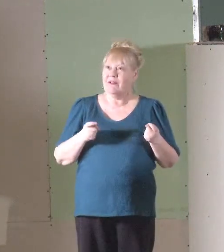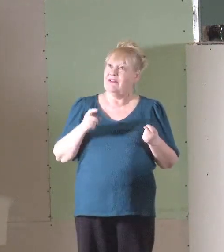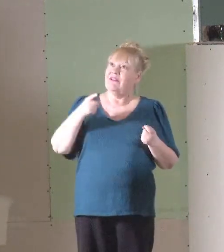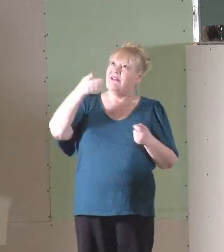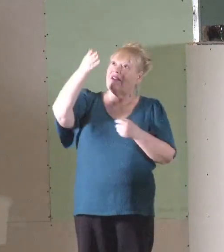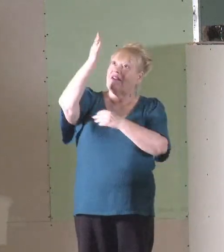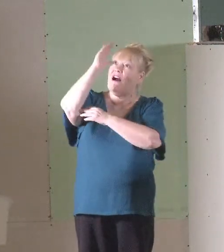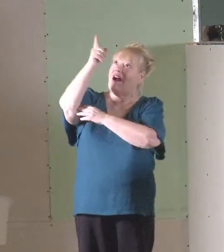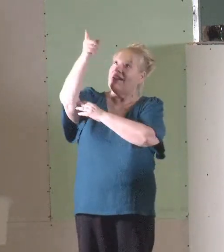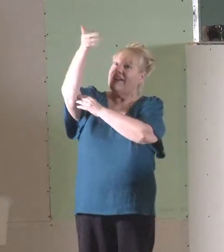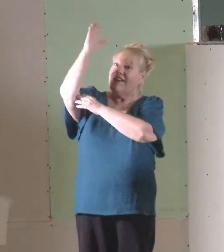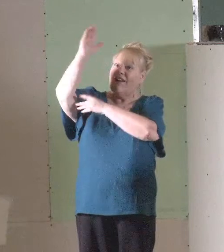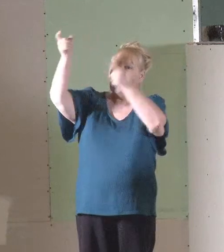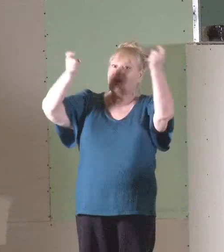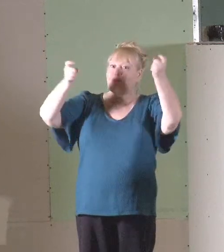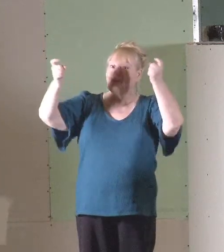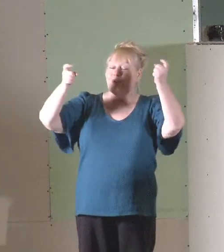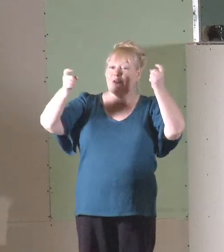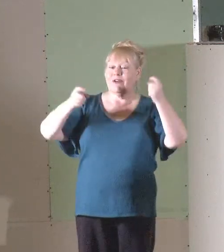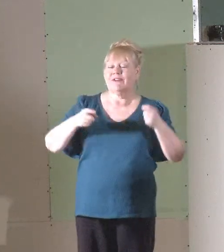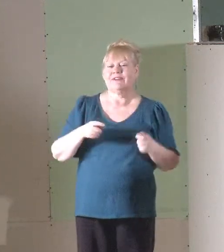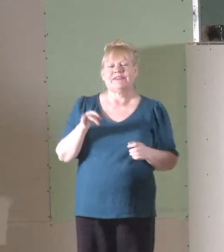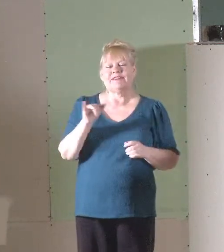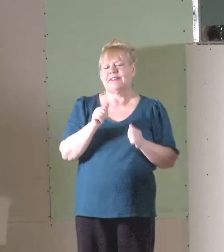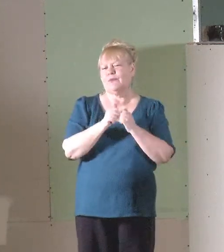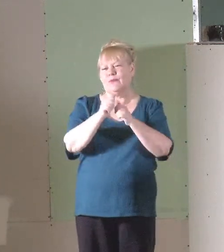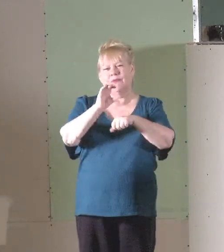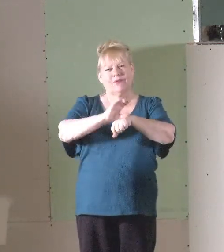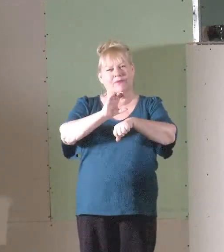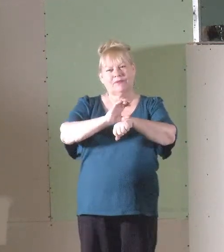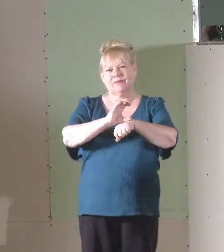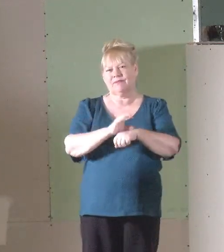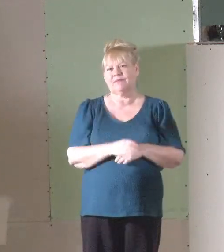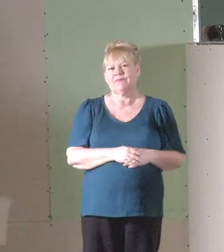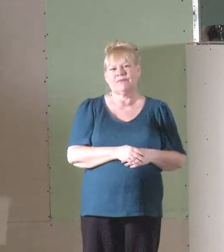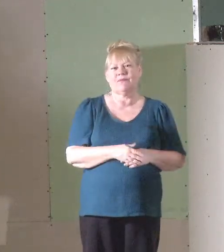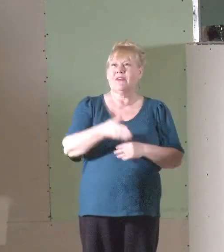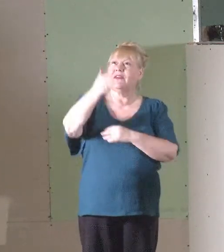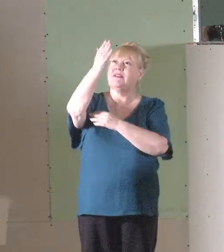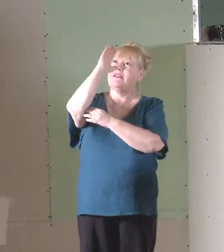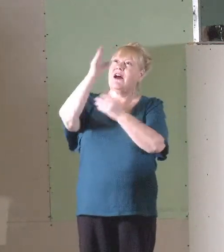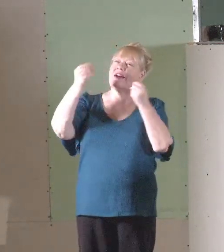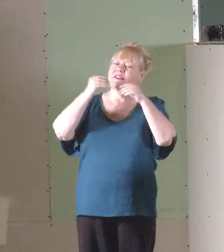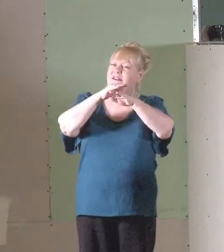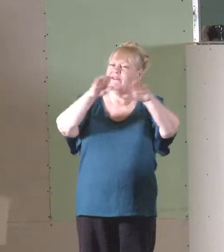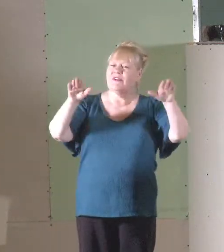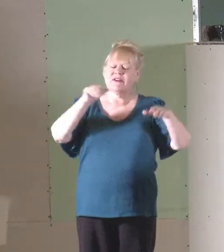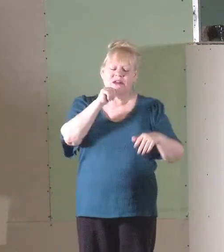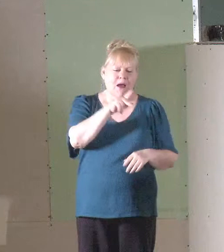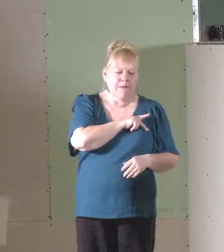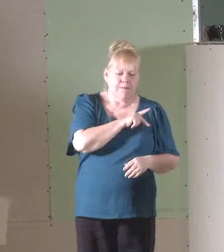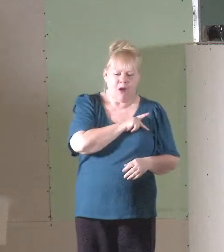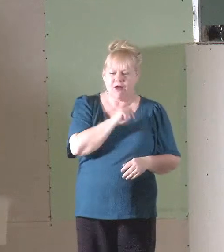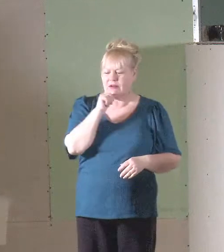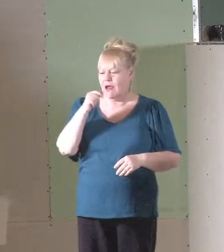to the sovereign God of creation. It's the same way with the church. It's God's field. It's not Paul's field, not Apollos's.